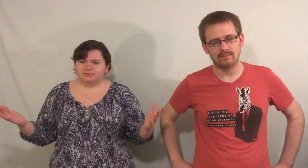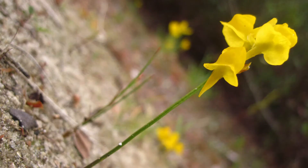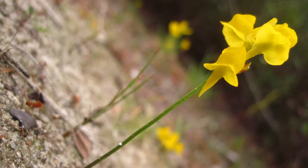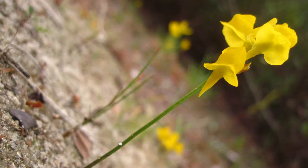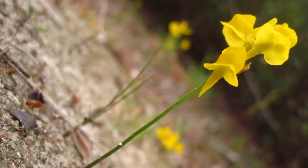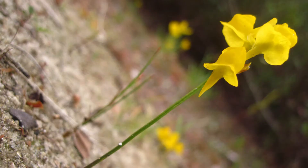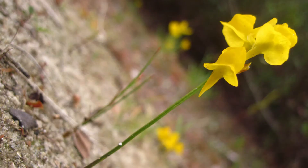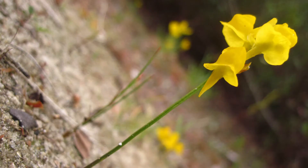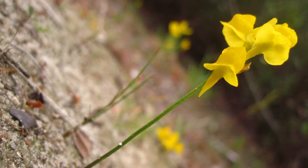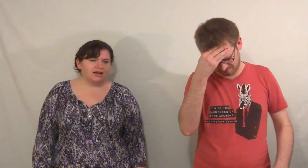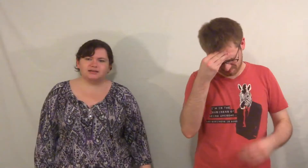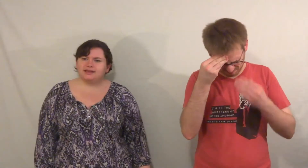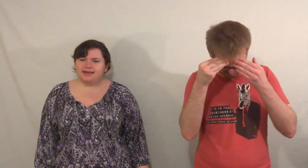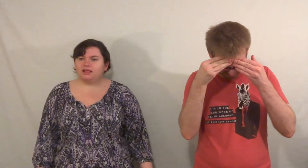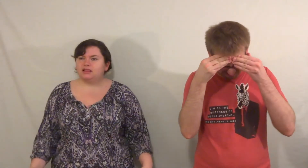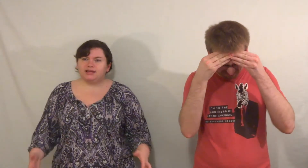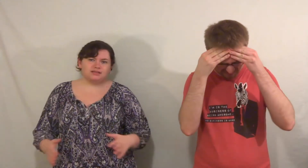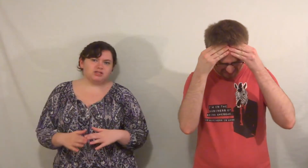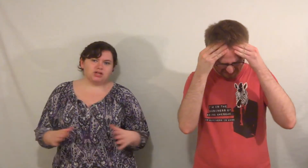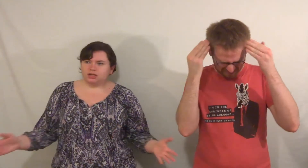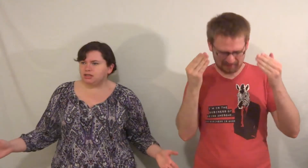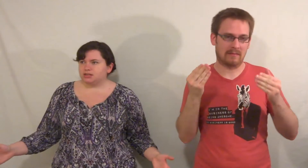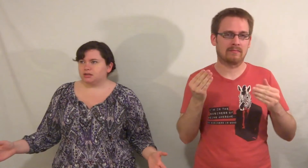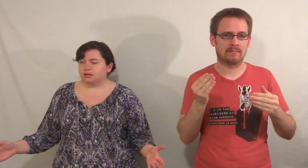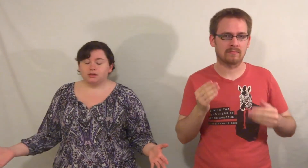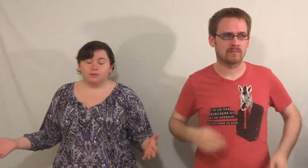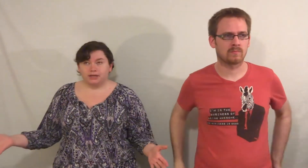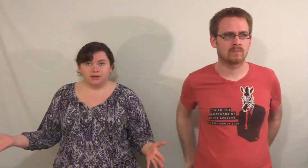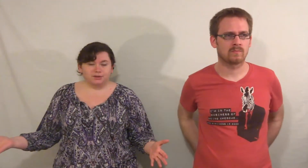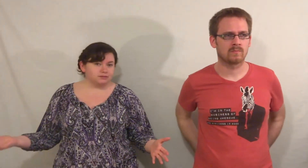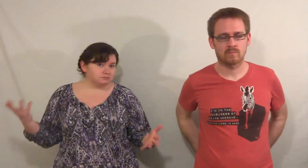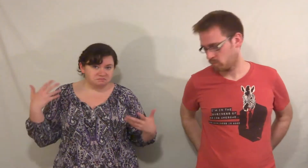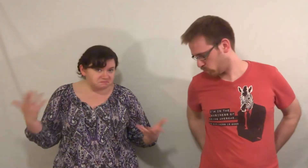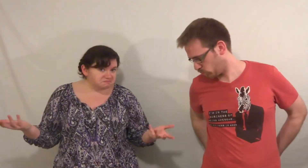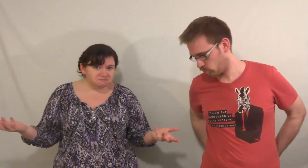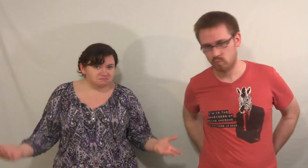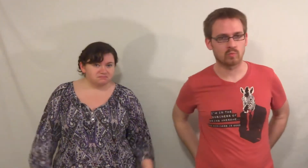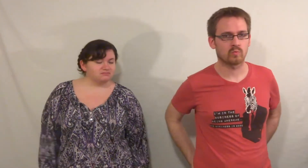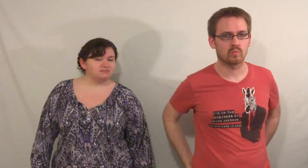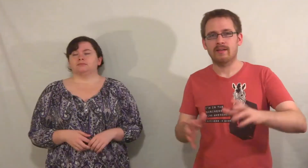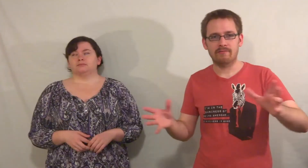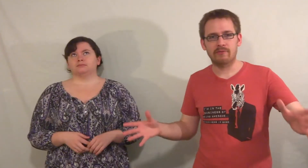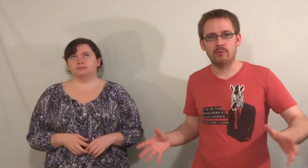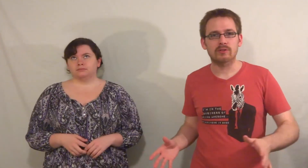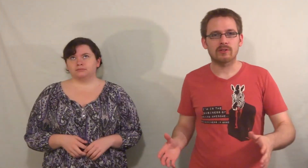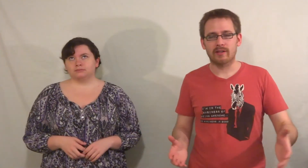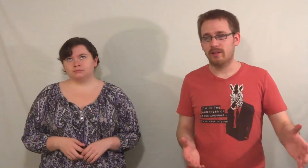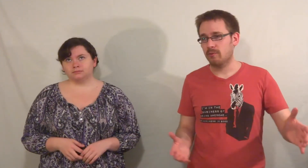bladderwort plant has, like, less junk in the trunk than we do. If you were to look at the human